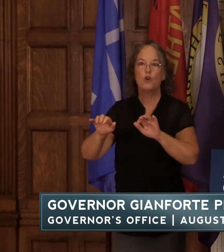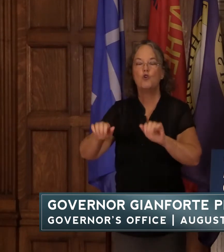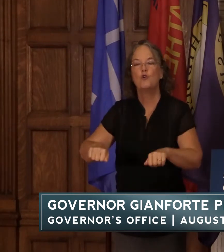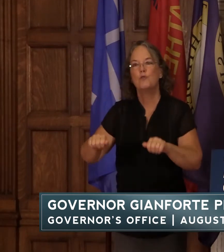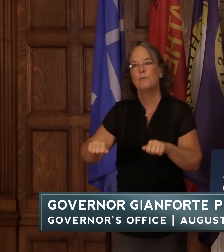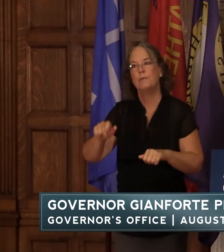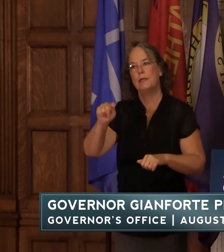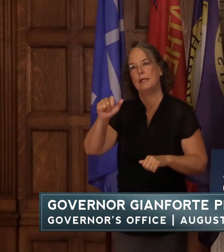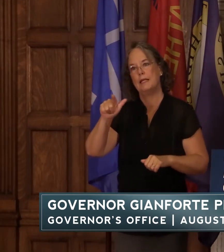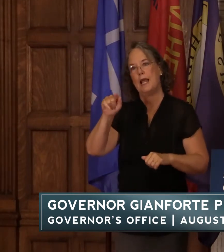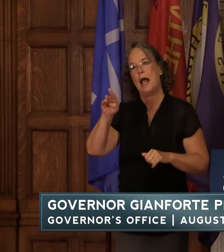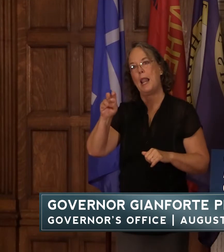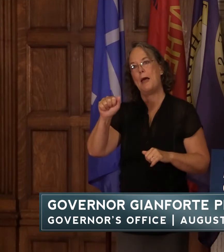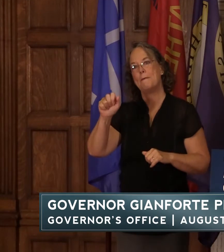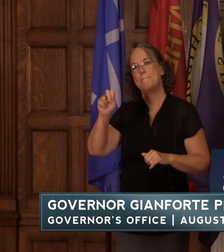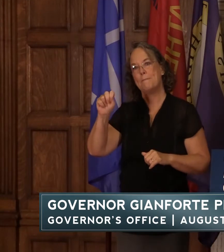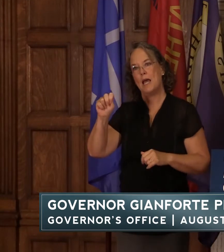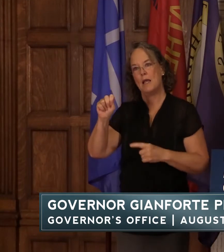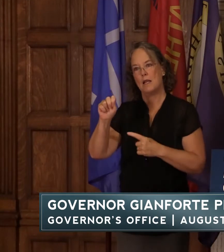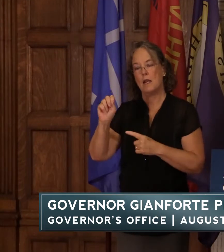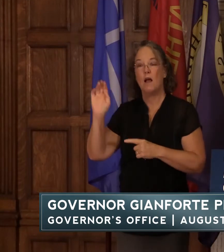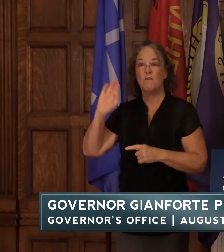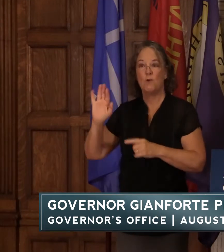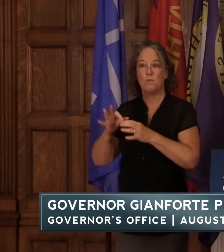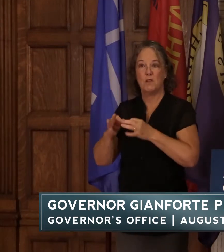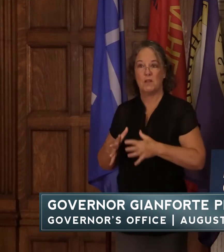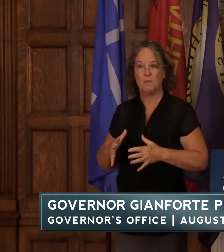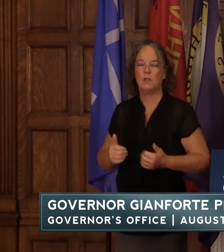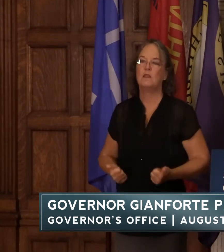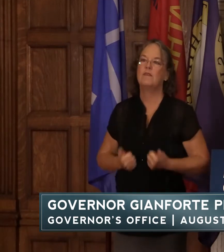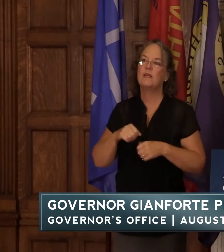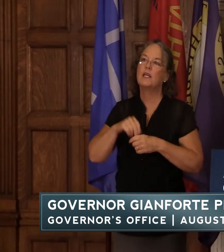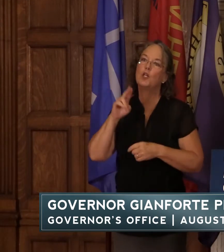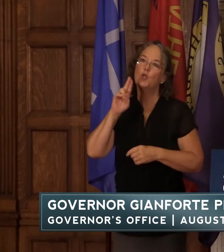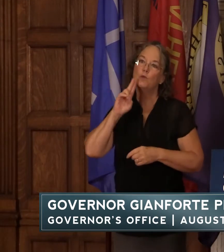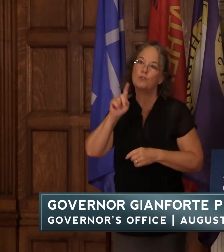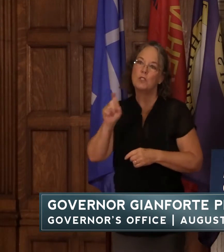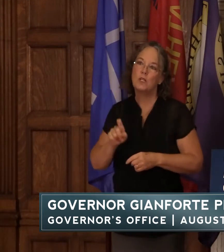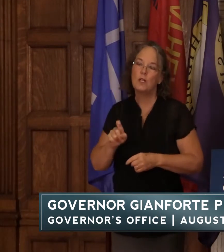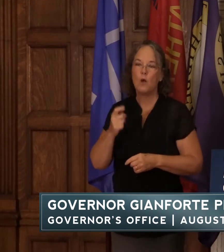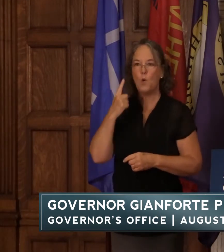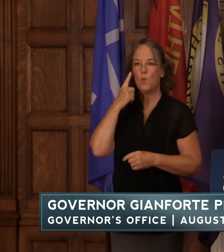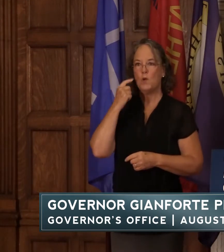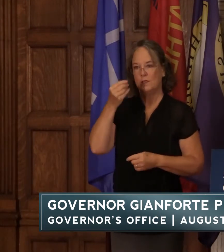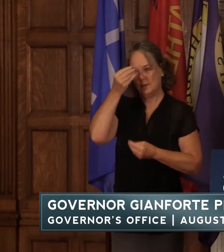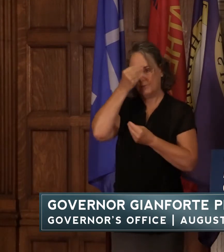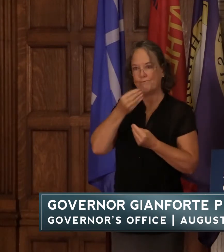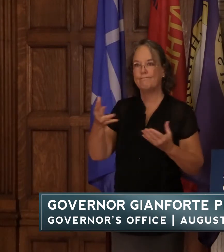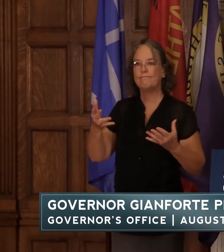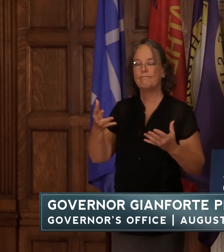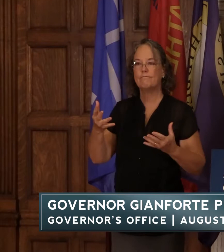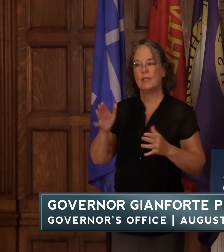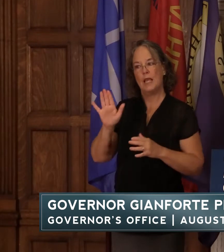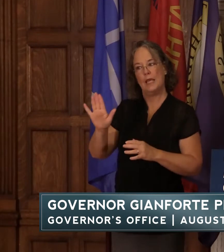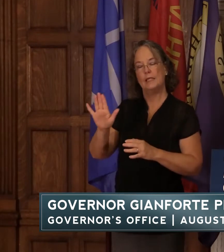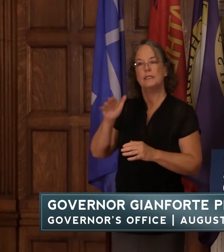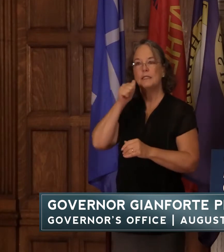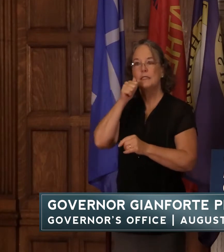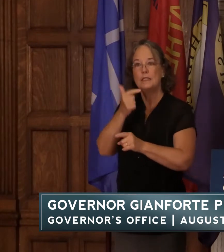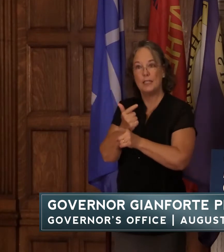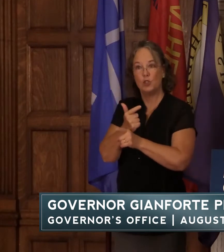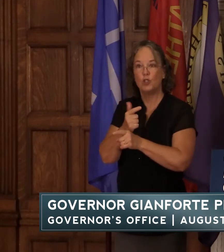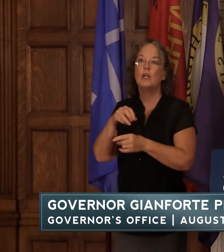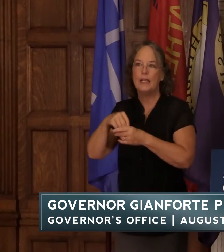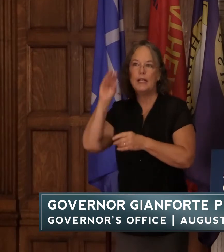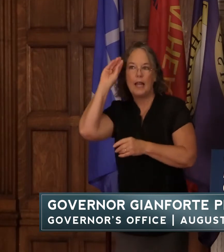a former interpreter who lives in houston recently revealed that his sister in